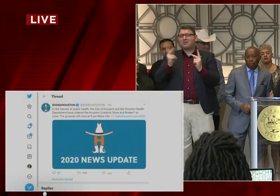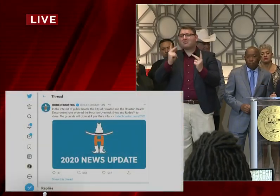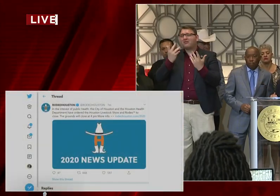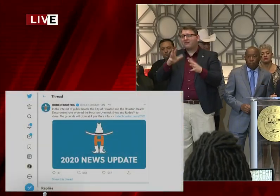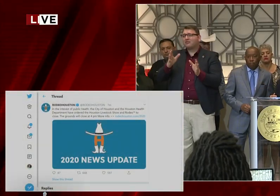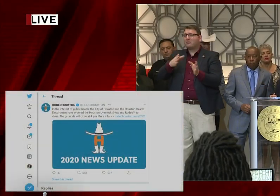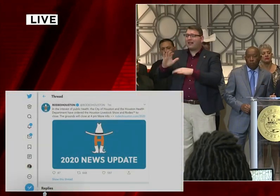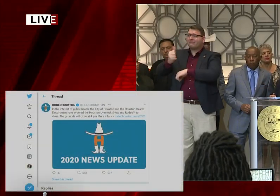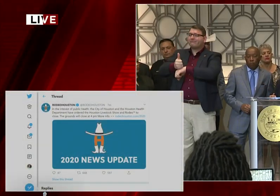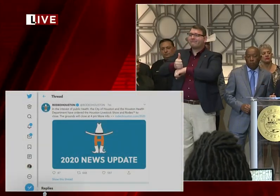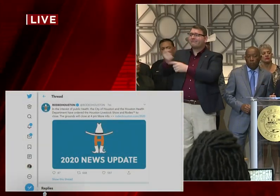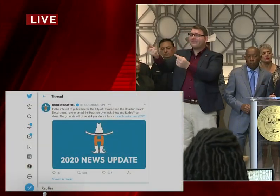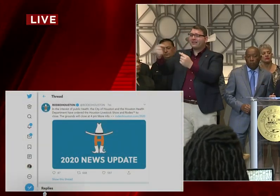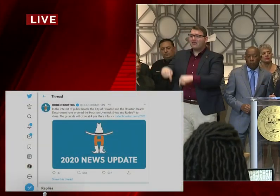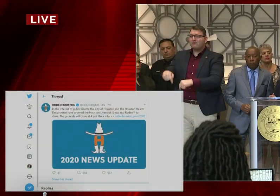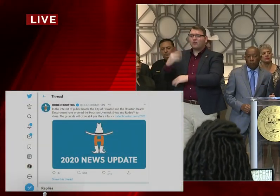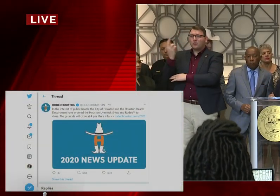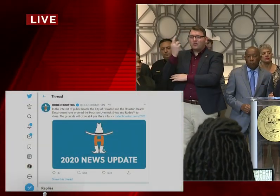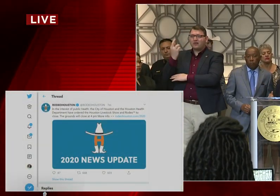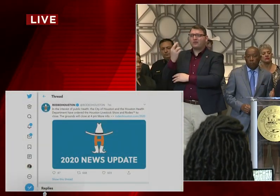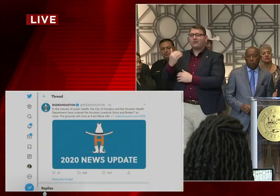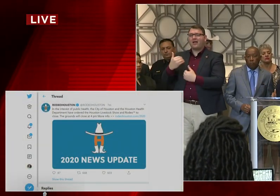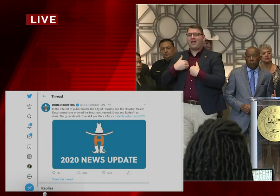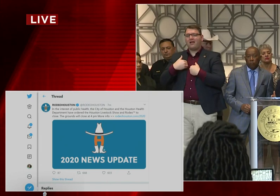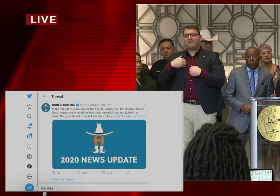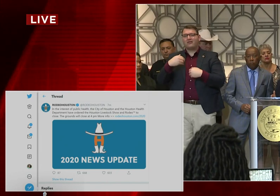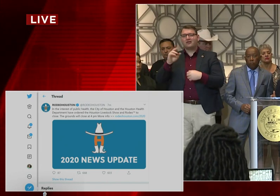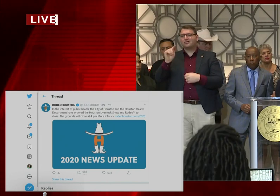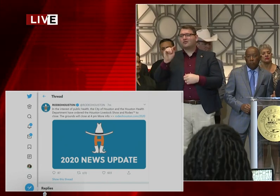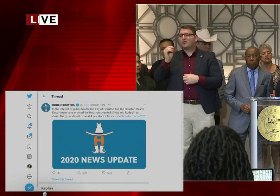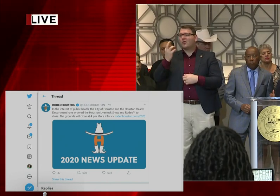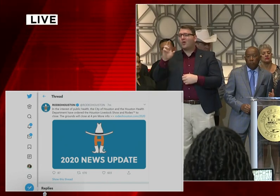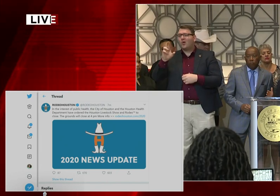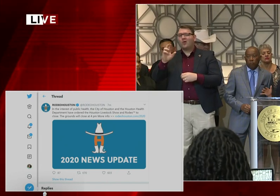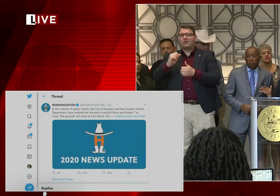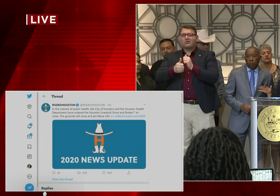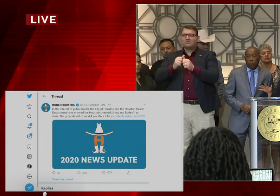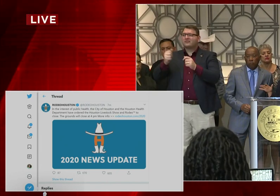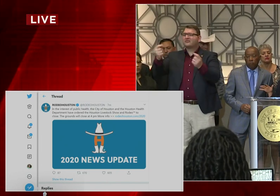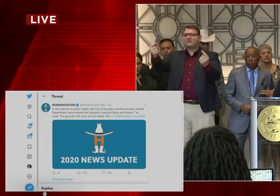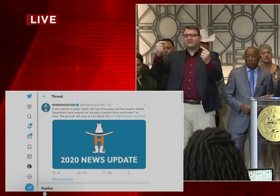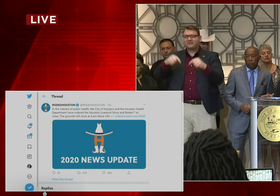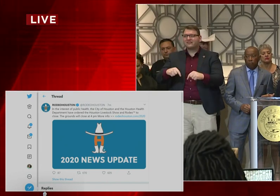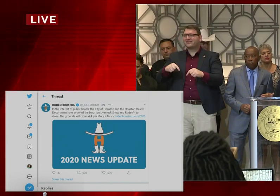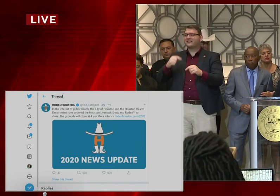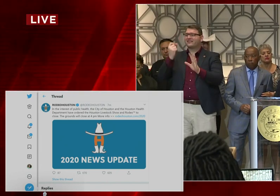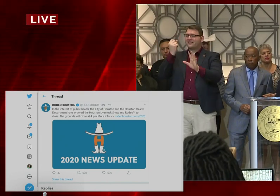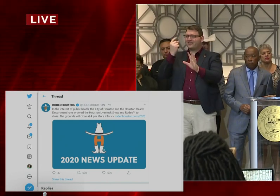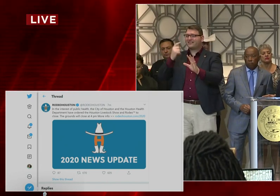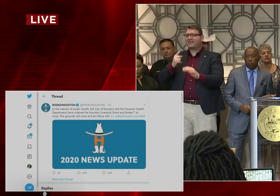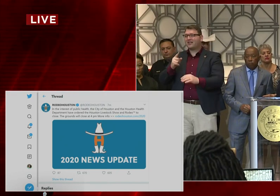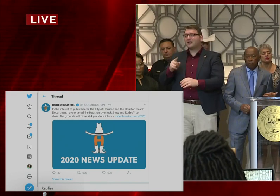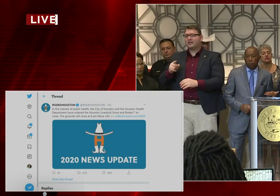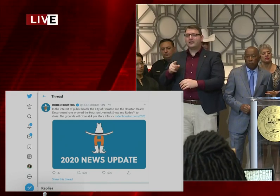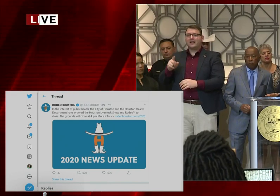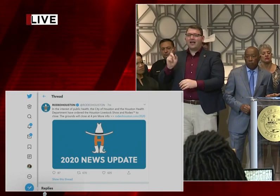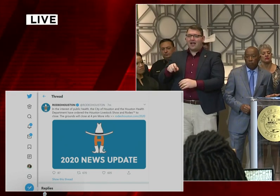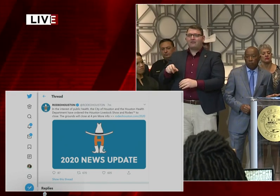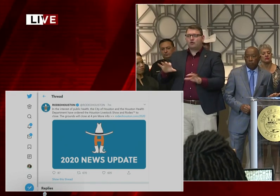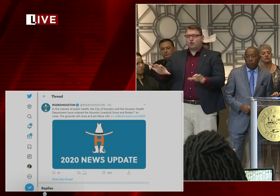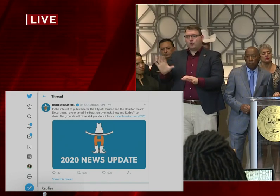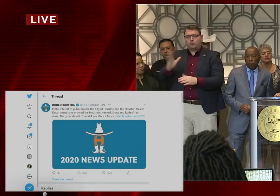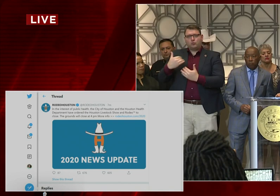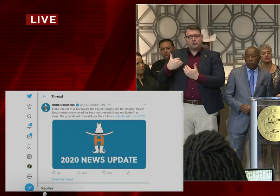you know, for some of these events that are going to be affected, but we all need to do our part. We need to stay informed, stay calm, and